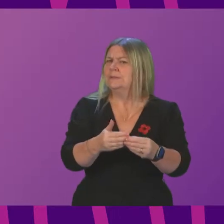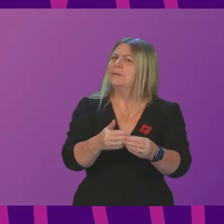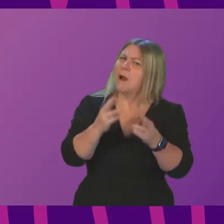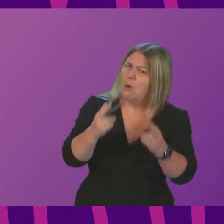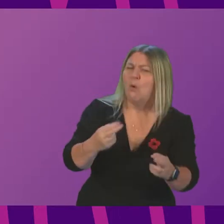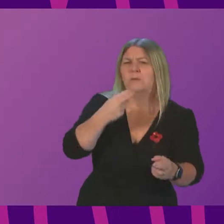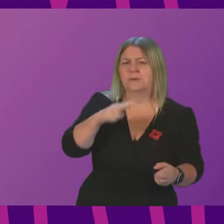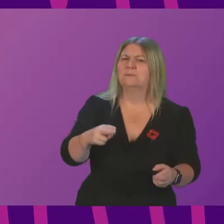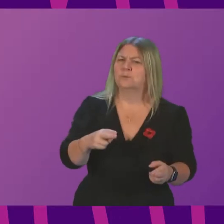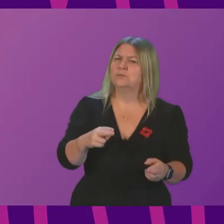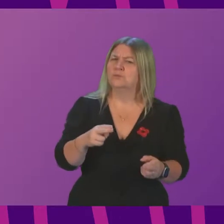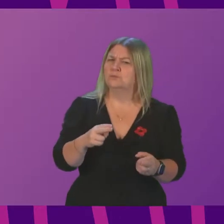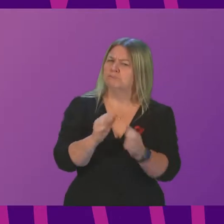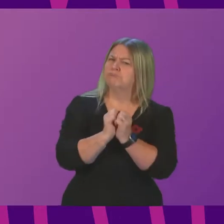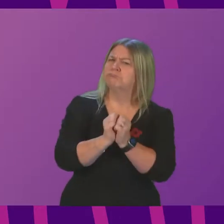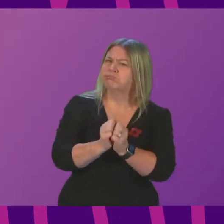debate that is about to come.